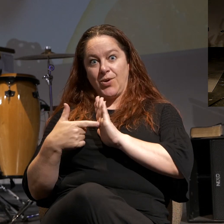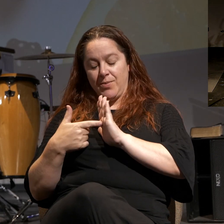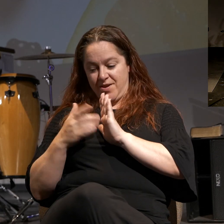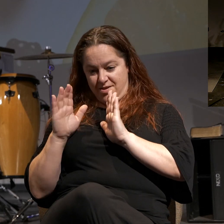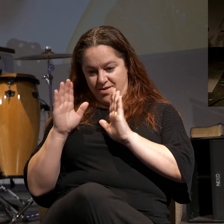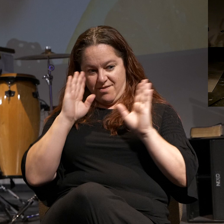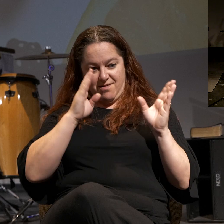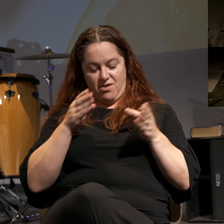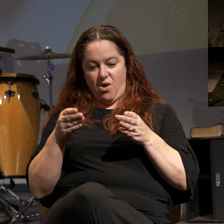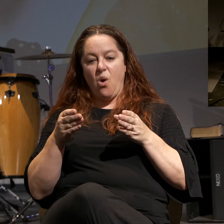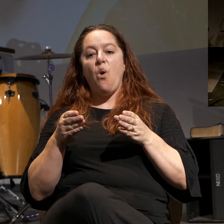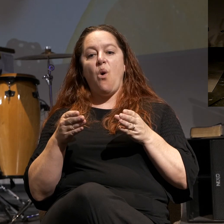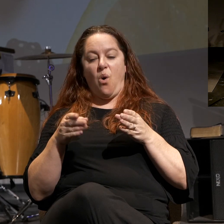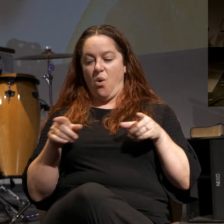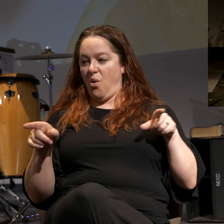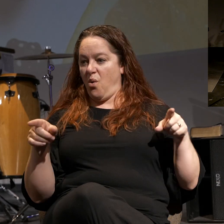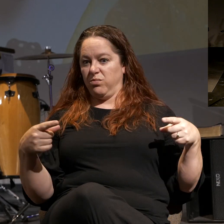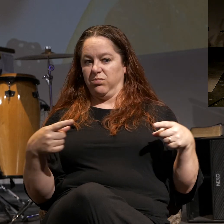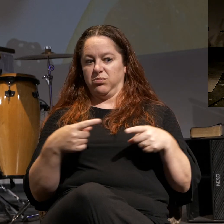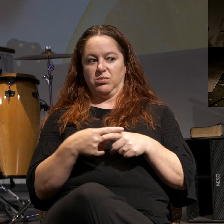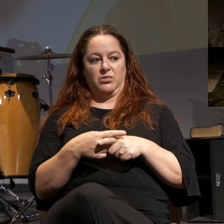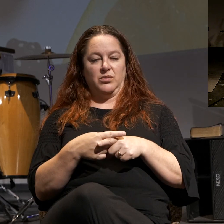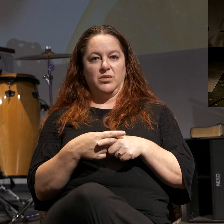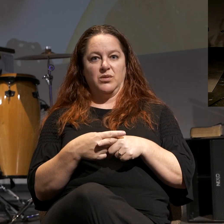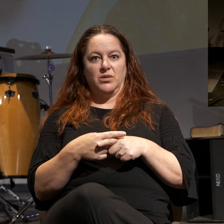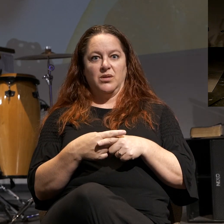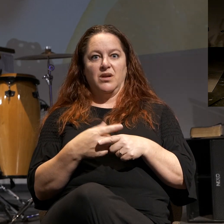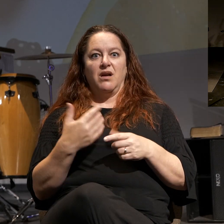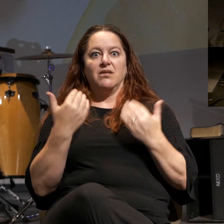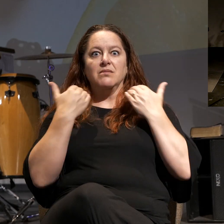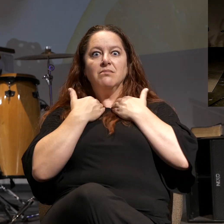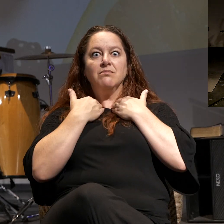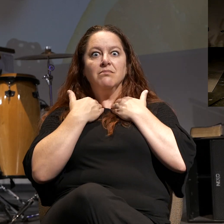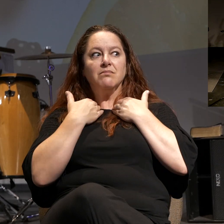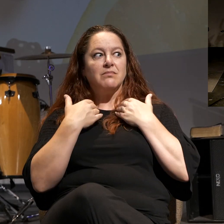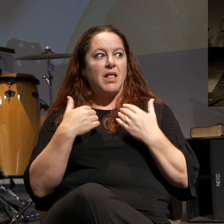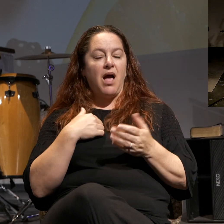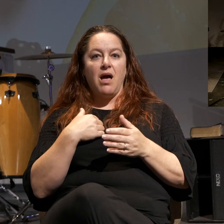of that. And it was very convicting for me because I thought, I'm a phony.